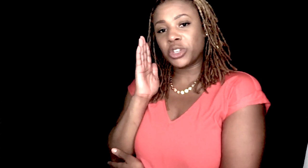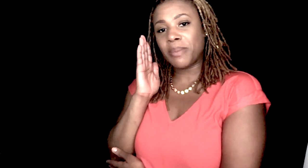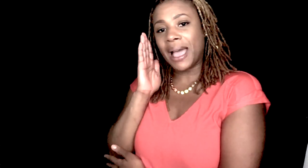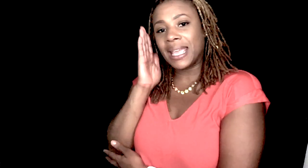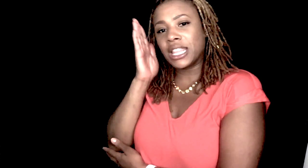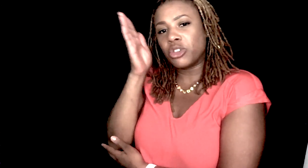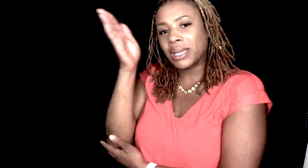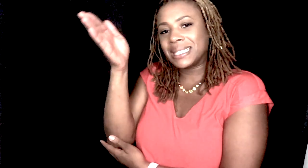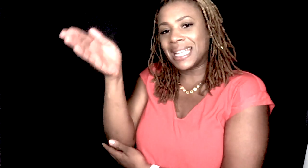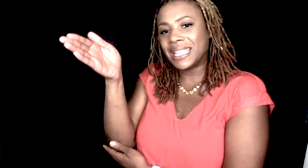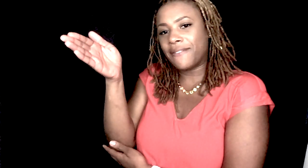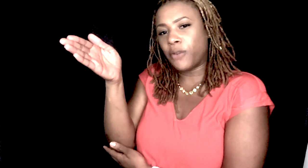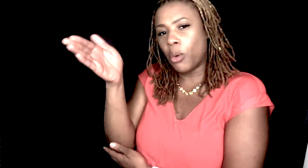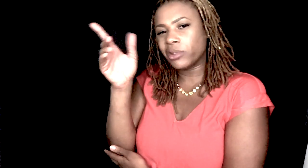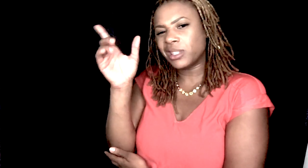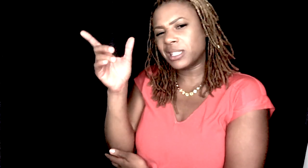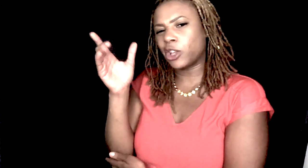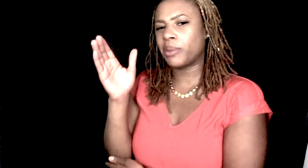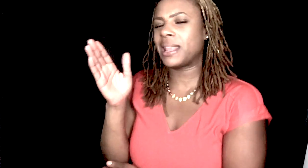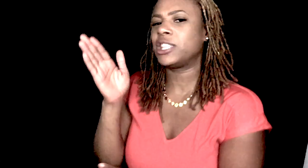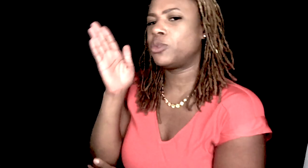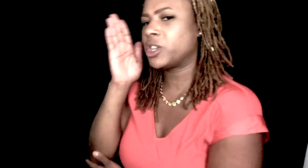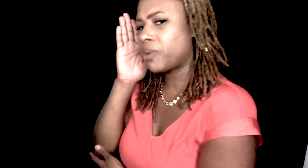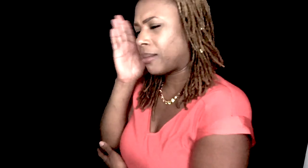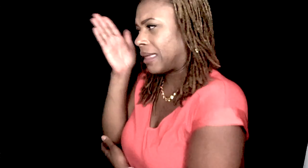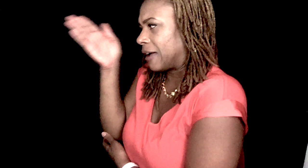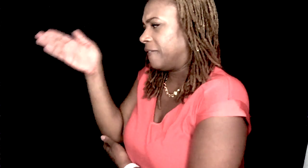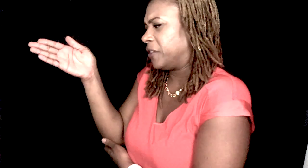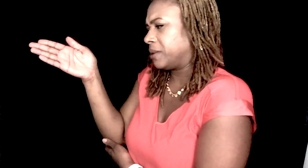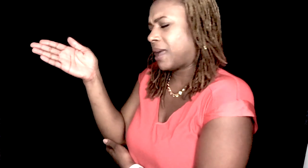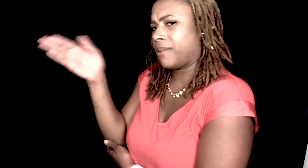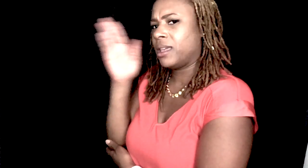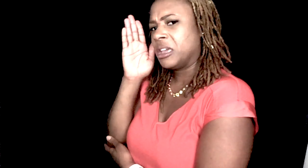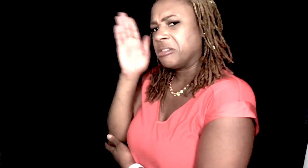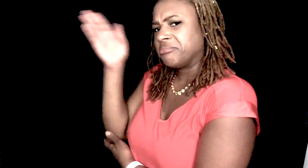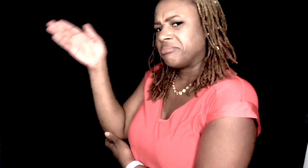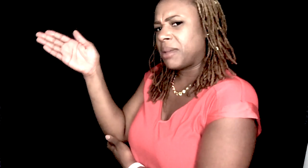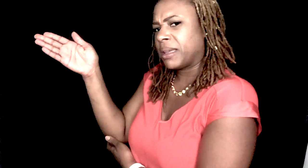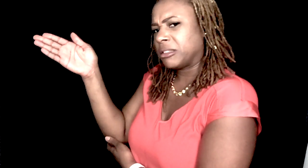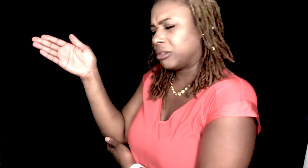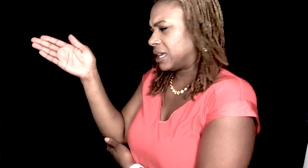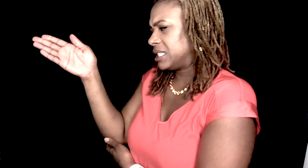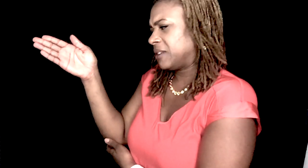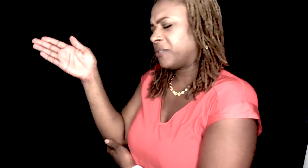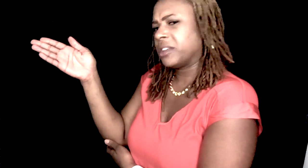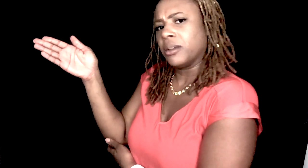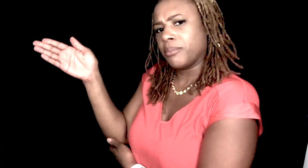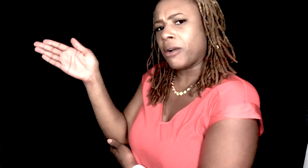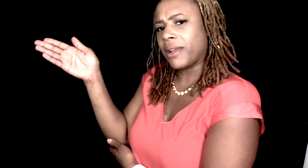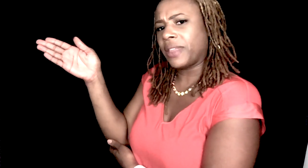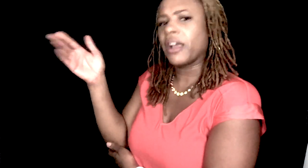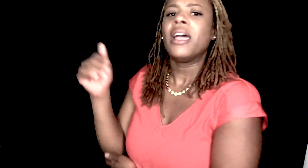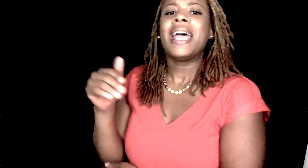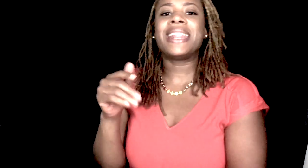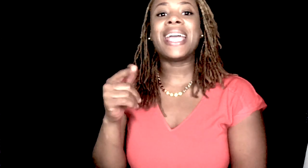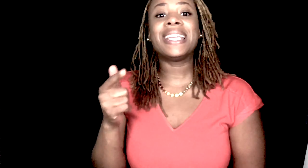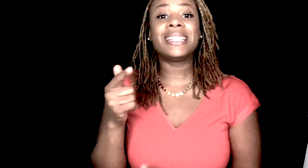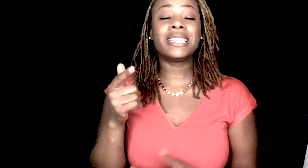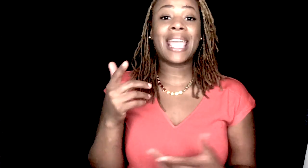your body and then you extend it forward just a little bit, not too much, probably like a foot maybe, maybe a little less than a foot, about right there. And that indicates